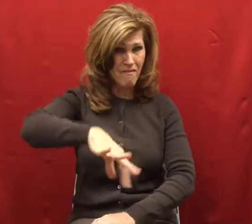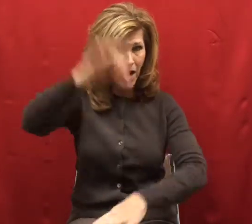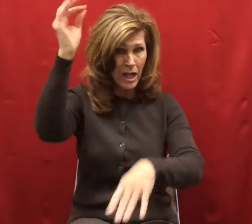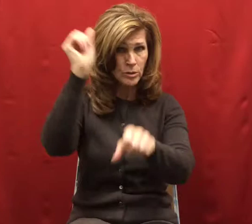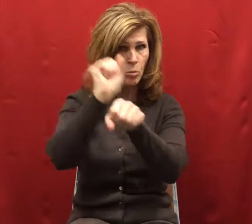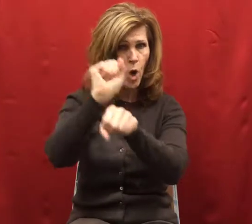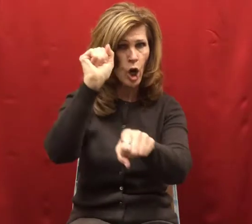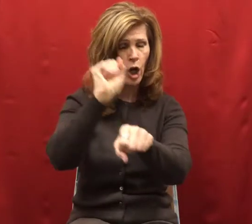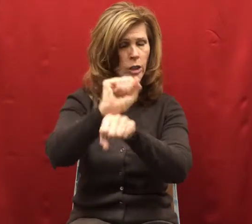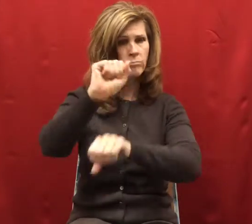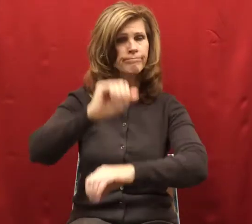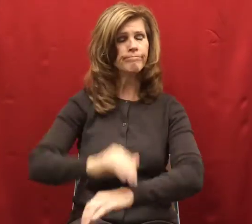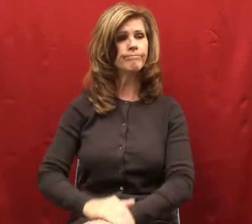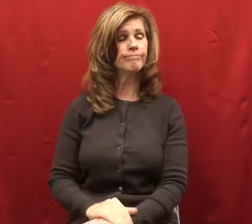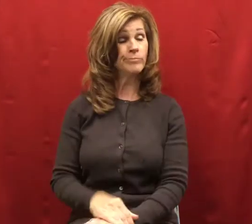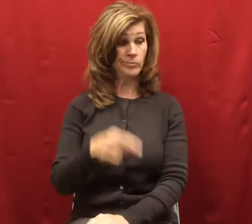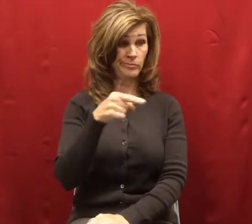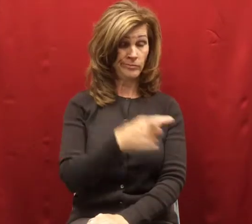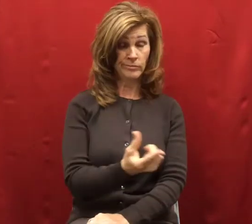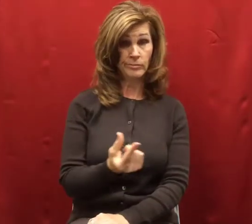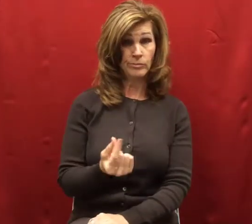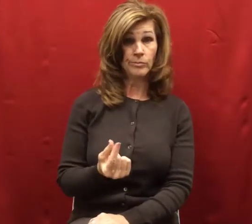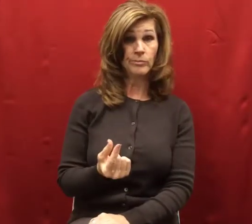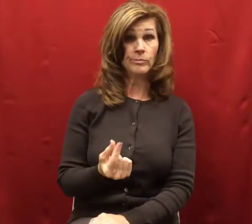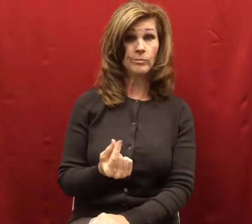So Willy went to work for a farmer.